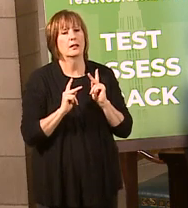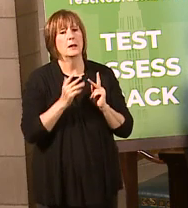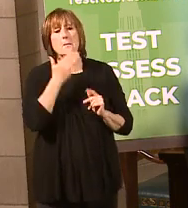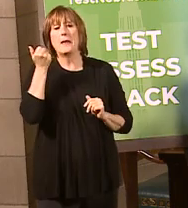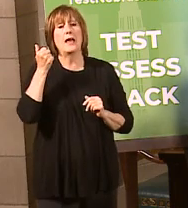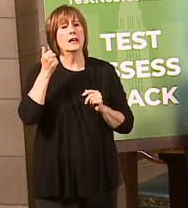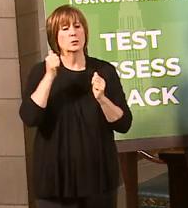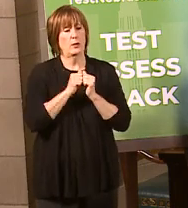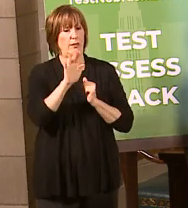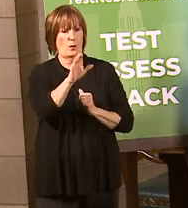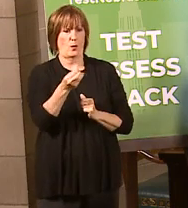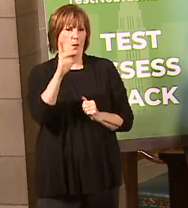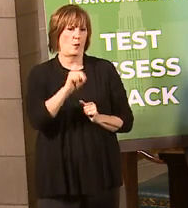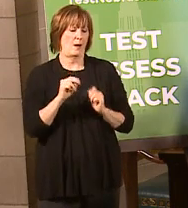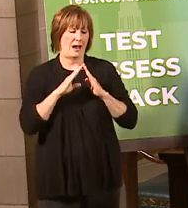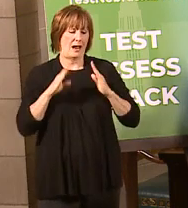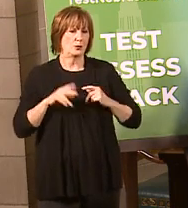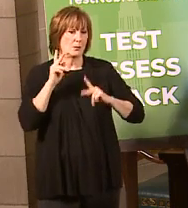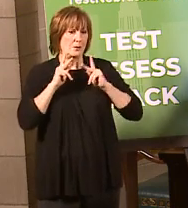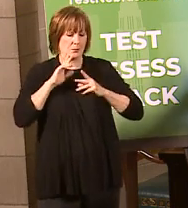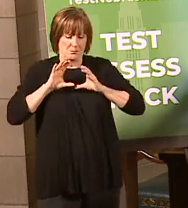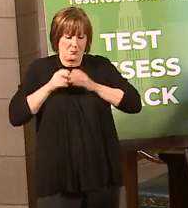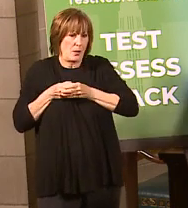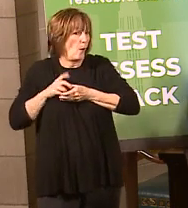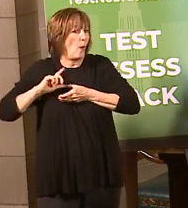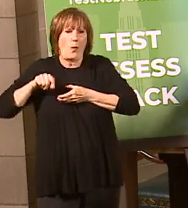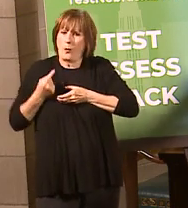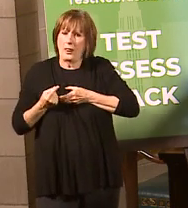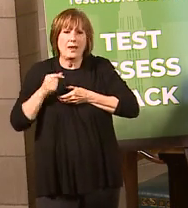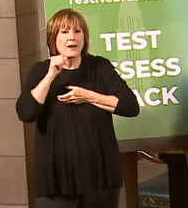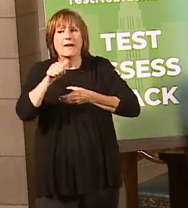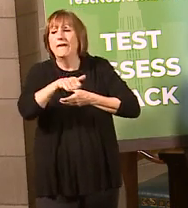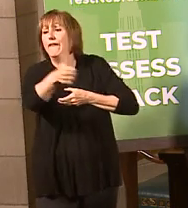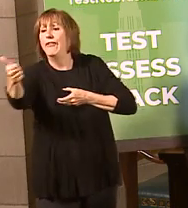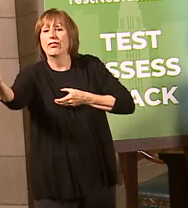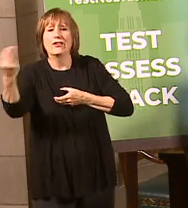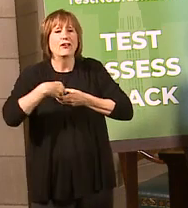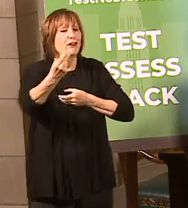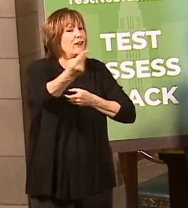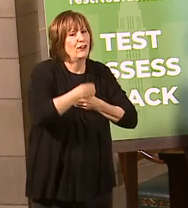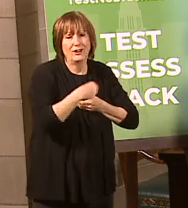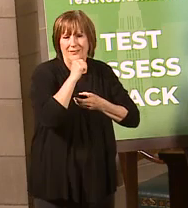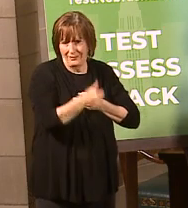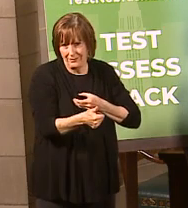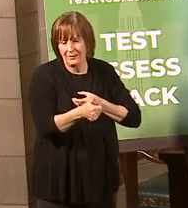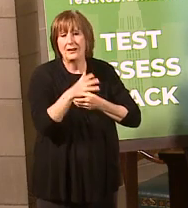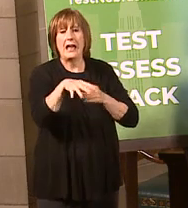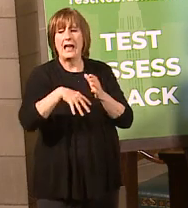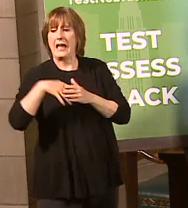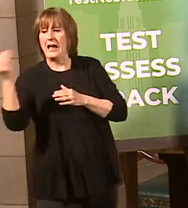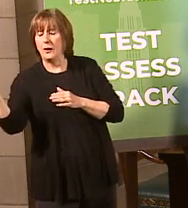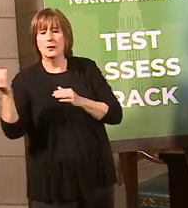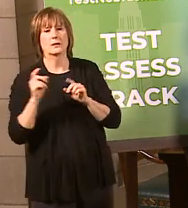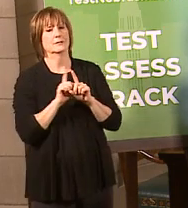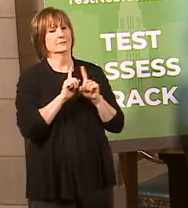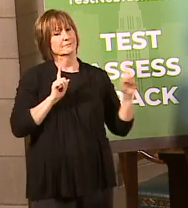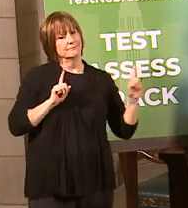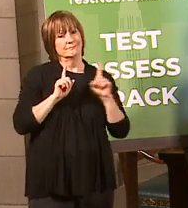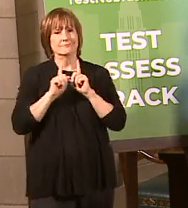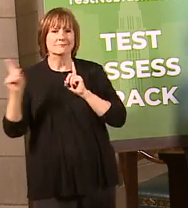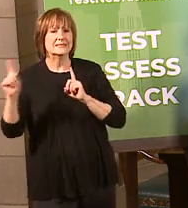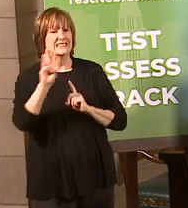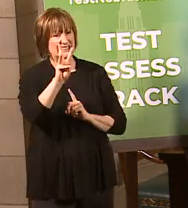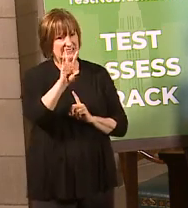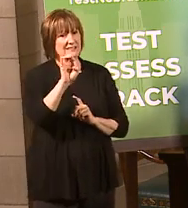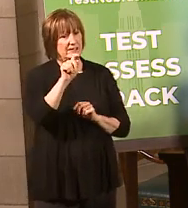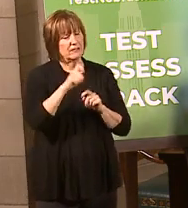your own household. And then certainly as you're out, stay six feet away from other people. So, again, we want people to practice, continue to practice